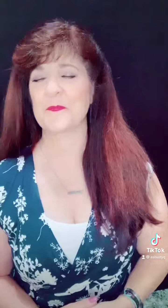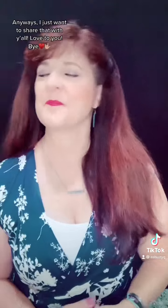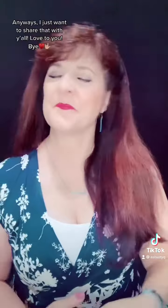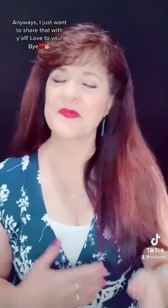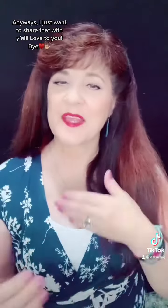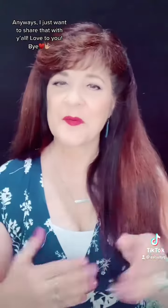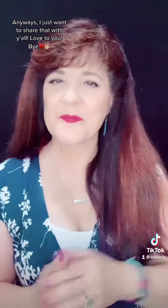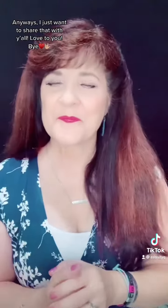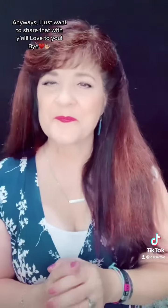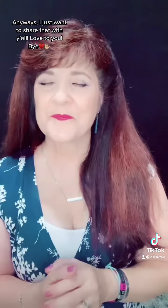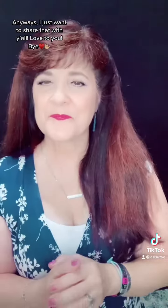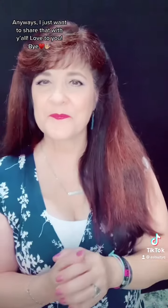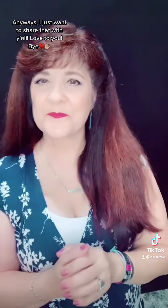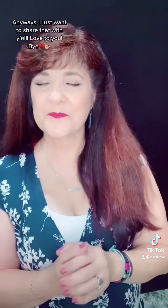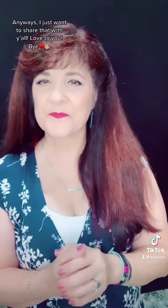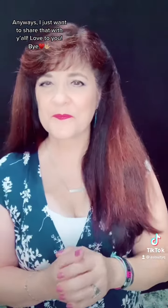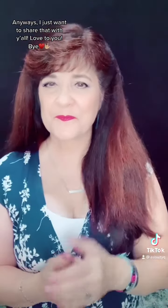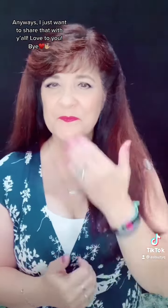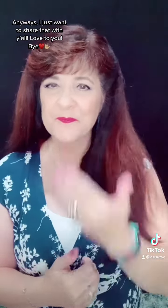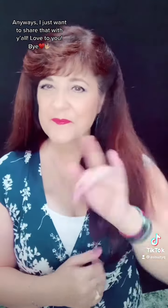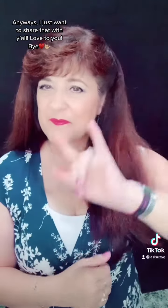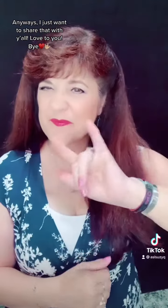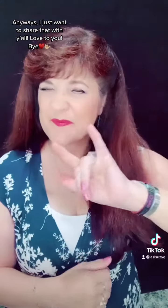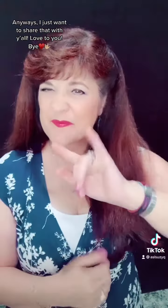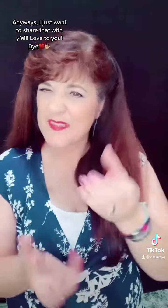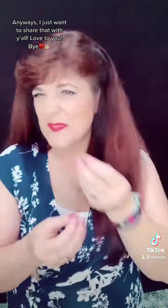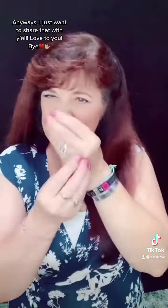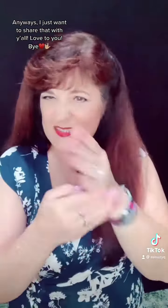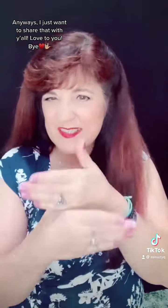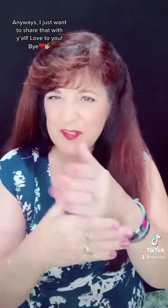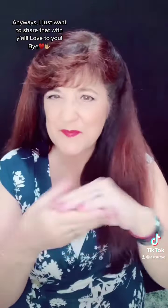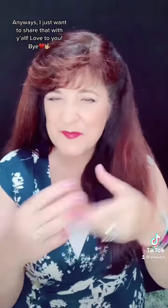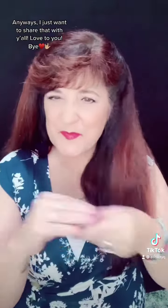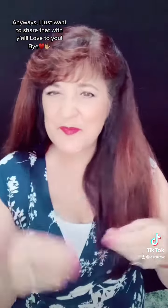Anyways, I just want to share that with y'all. Love to you. you.